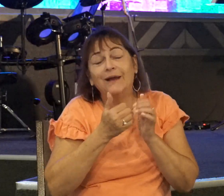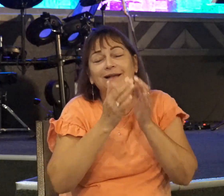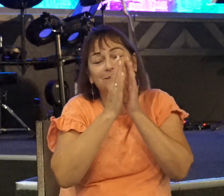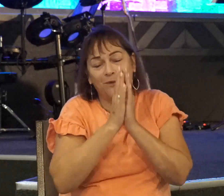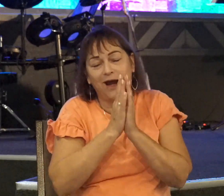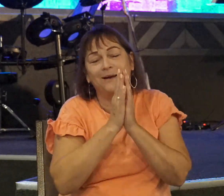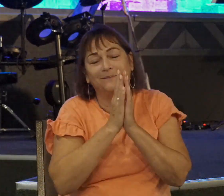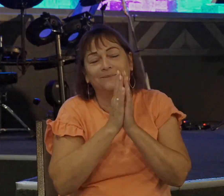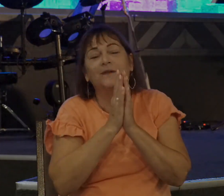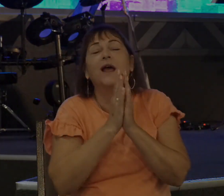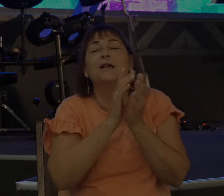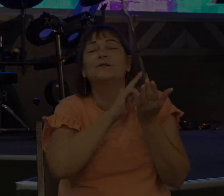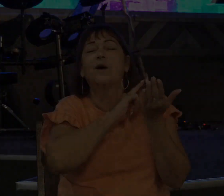And so Lord, we come before you. And